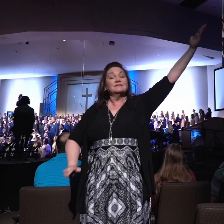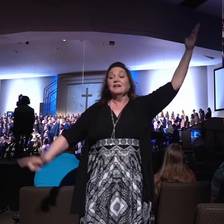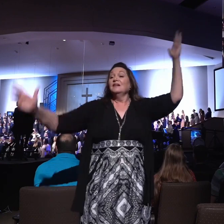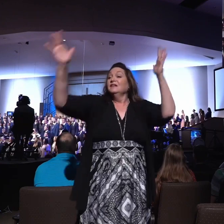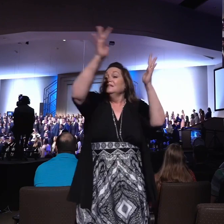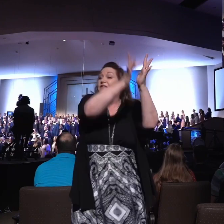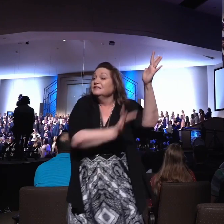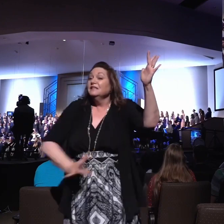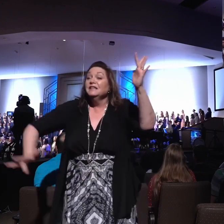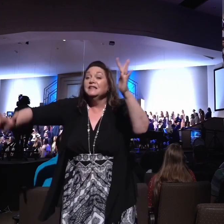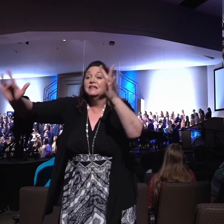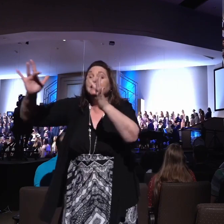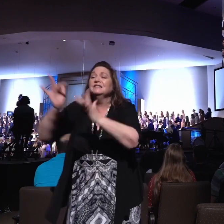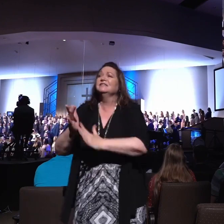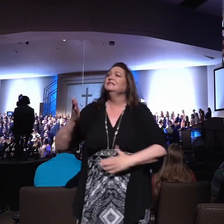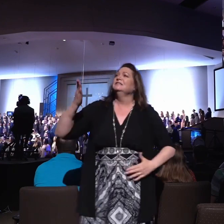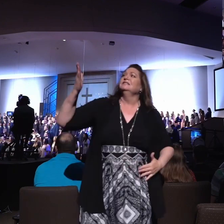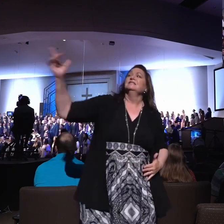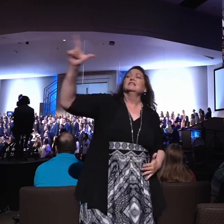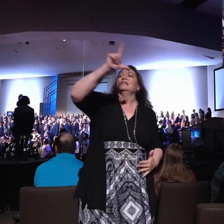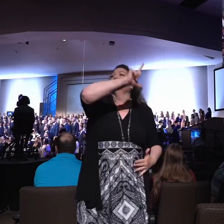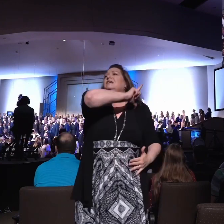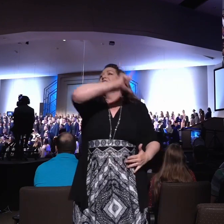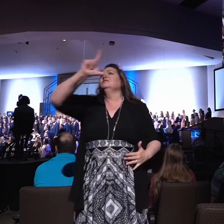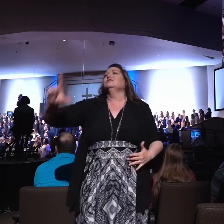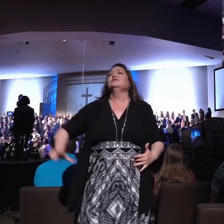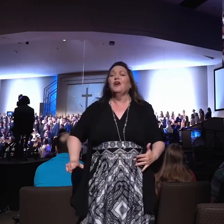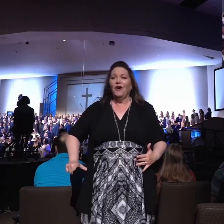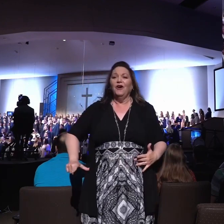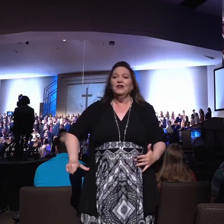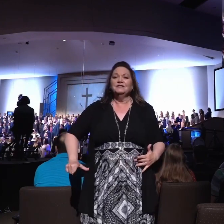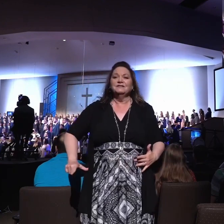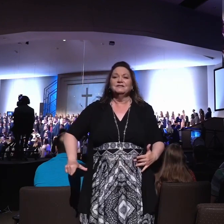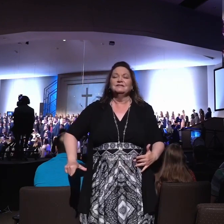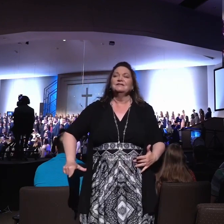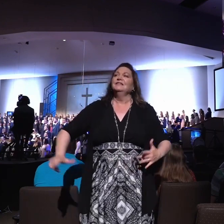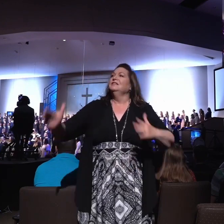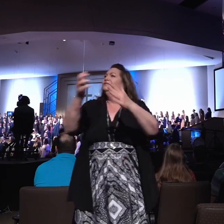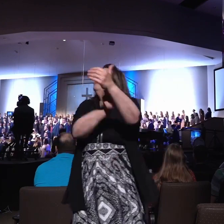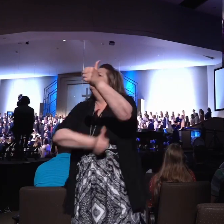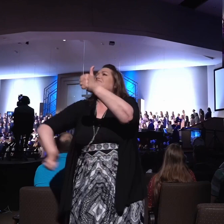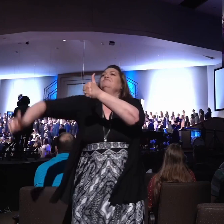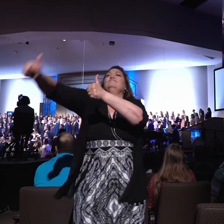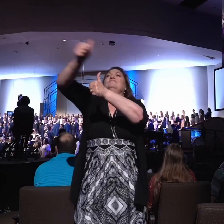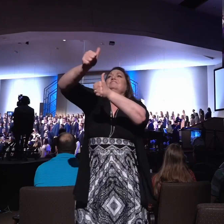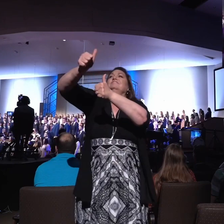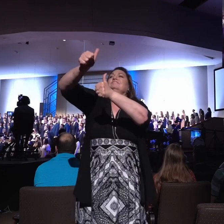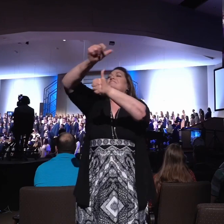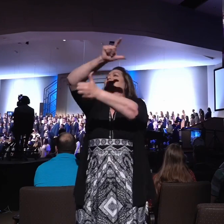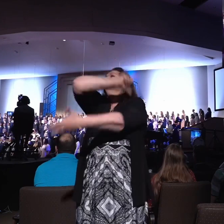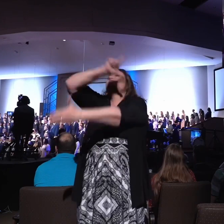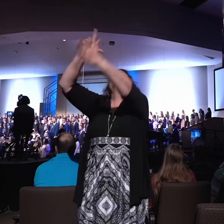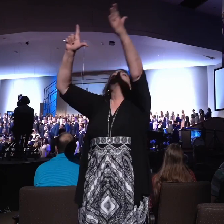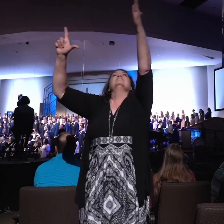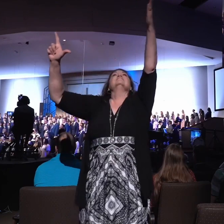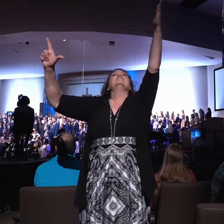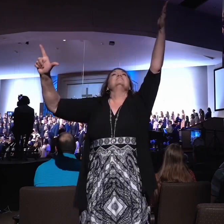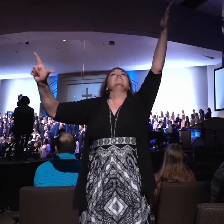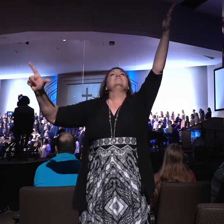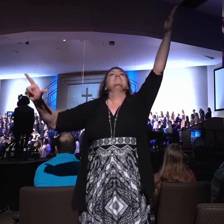is Lord. Jesus is Lord,